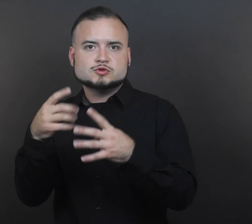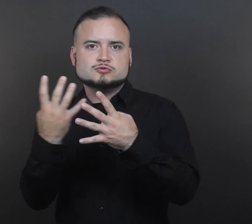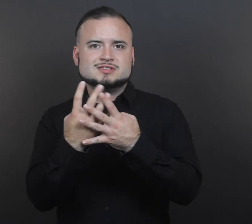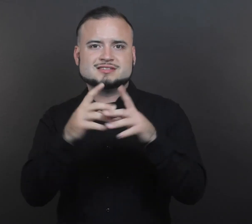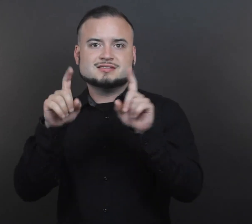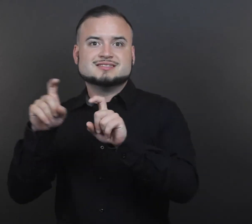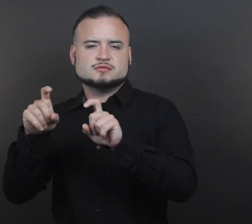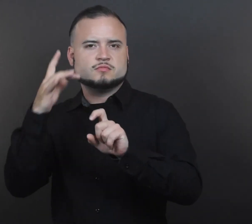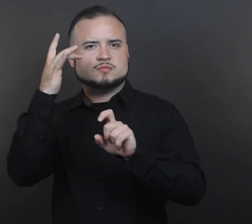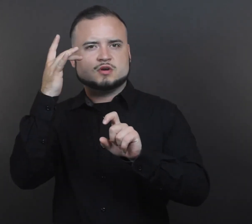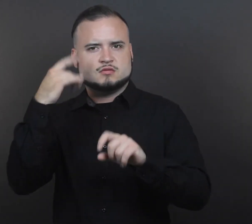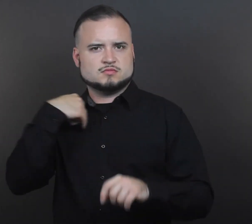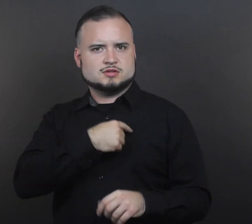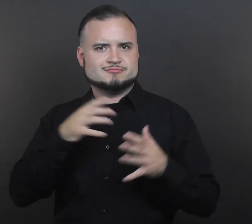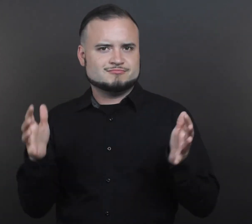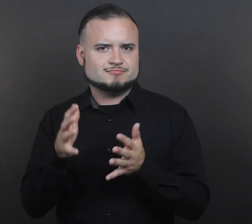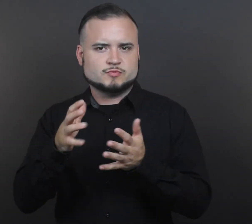we encouraging paper format for the screening tests?